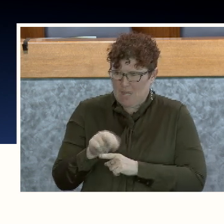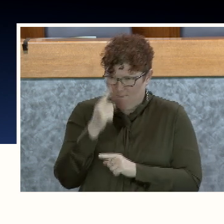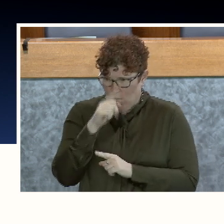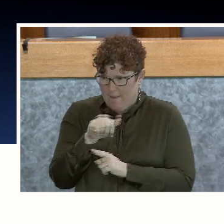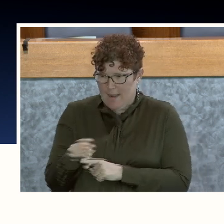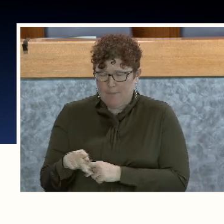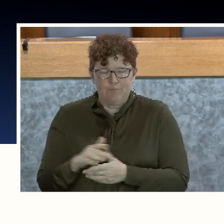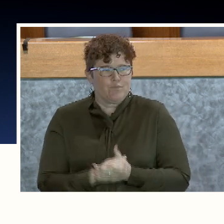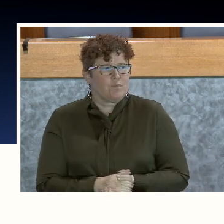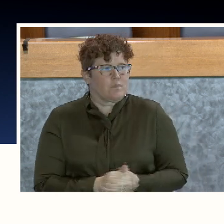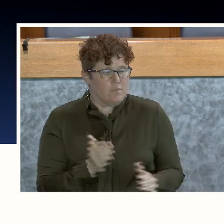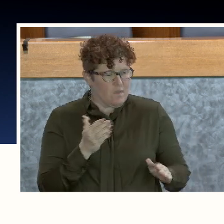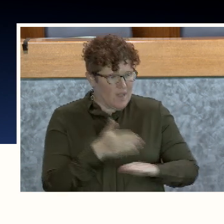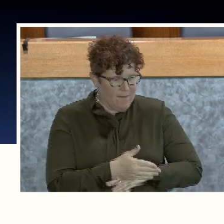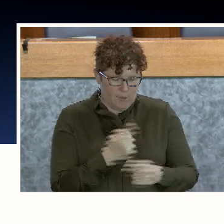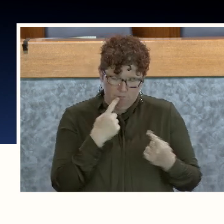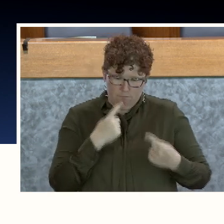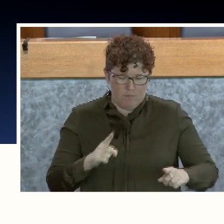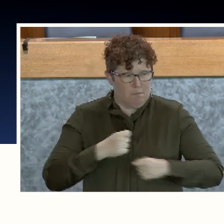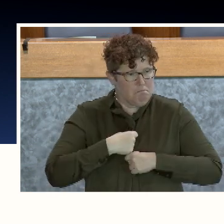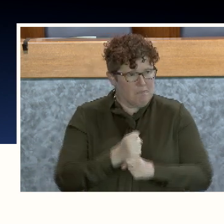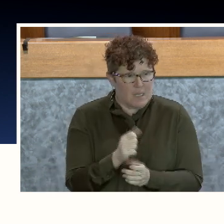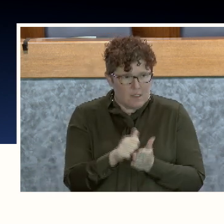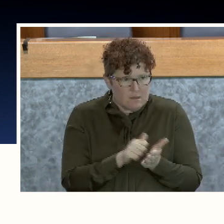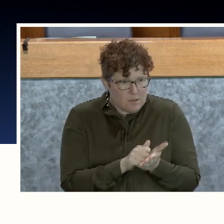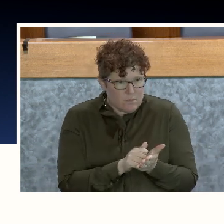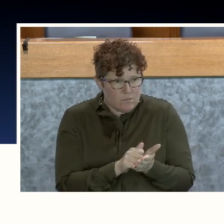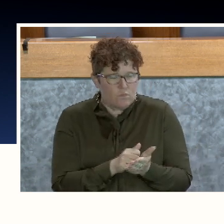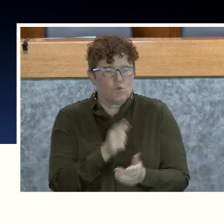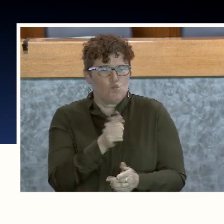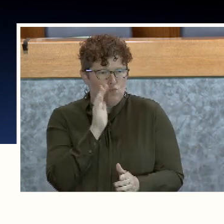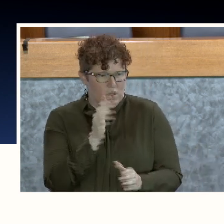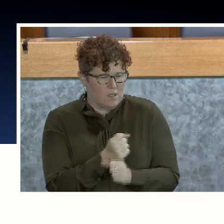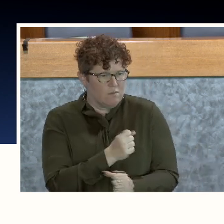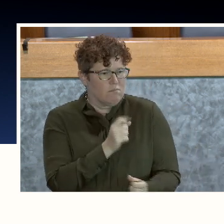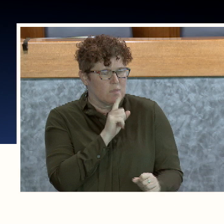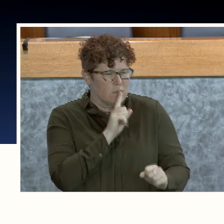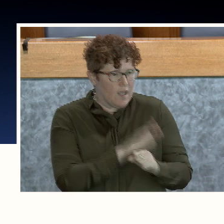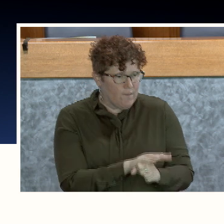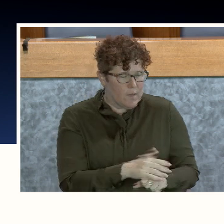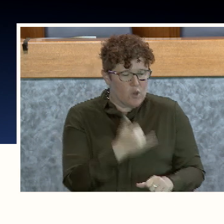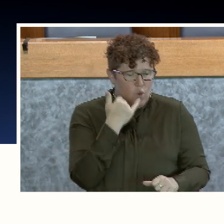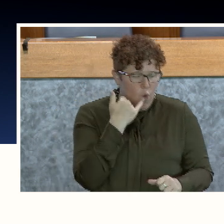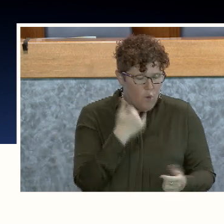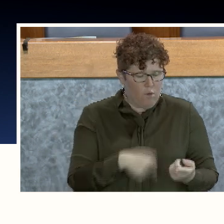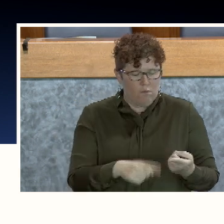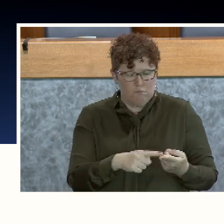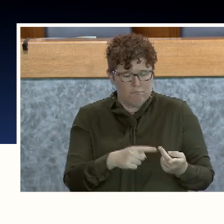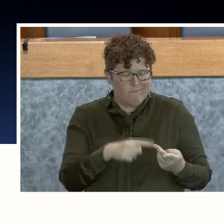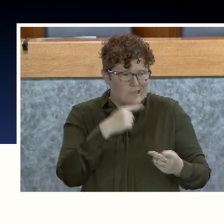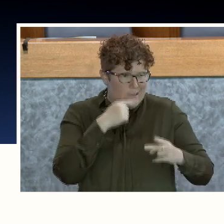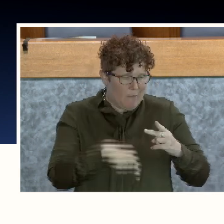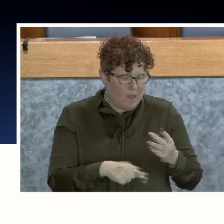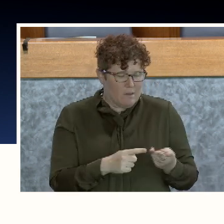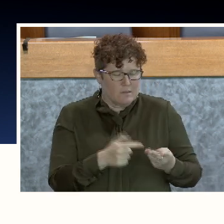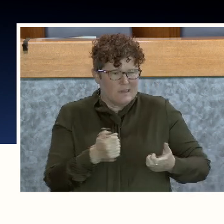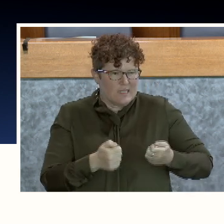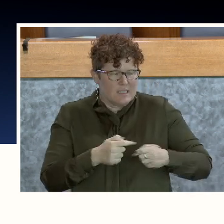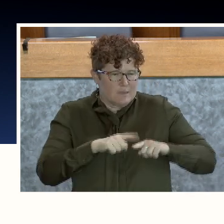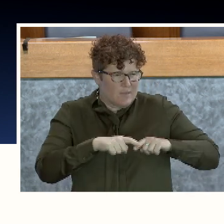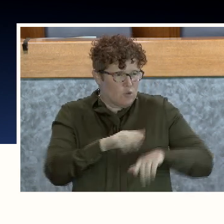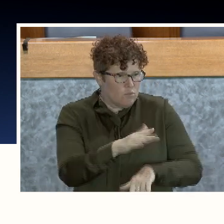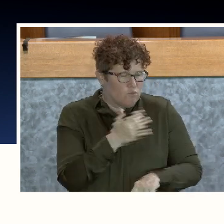Once they create an account, they will get a confirmation notification, either a phone call, email or text, depending on what they ask for.